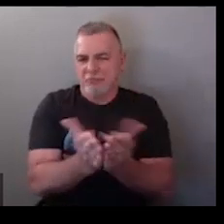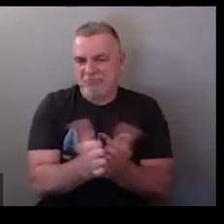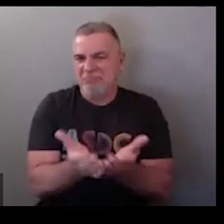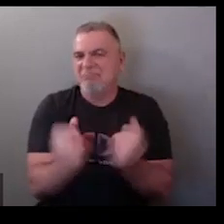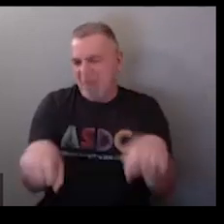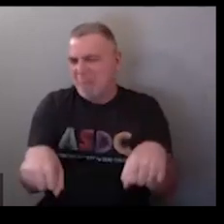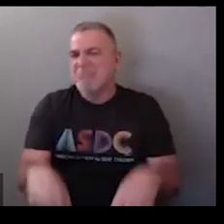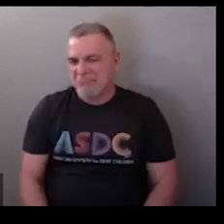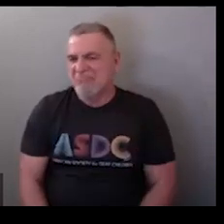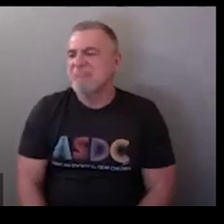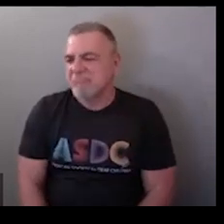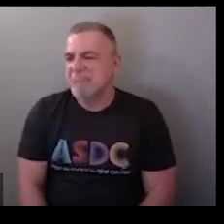book sign so notebook